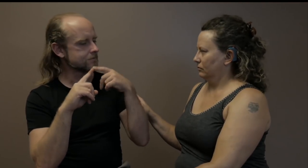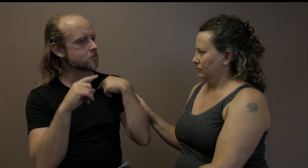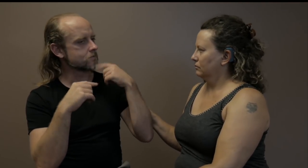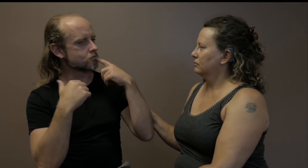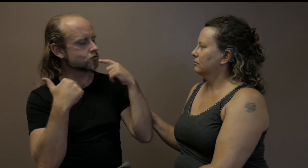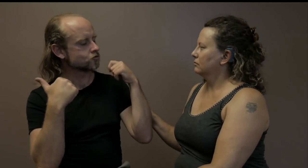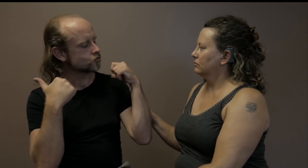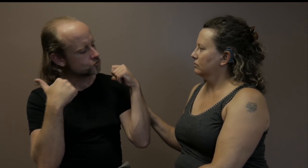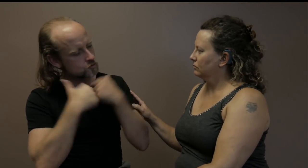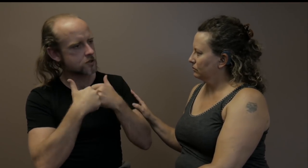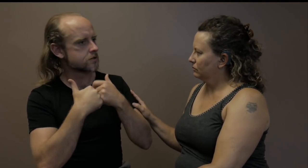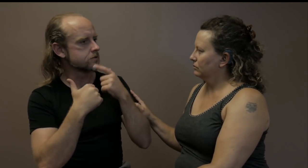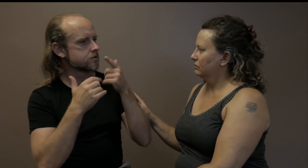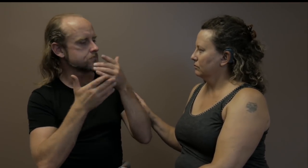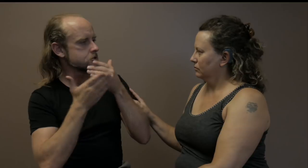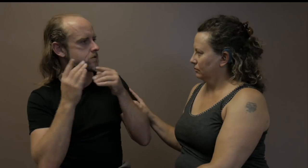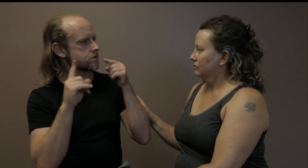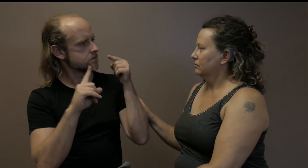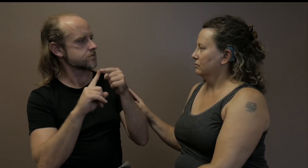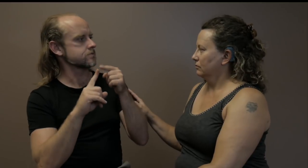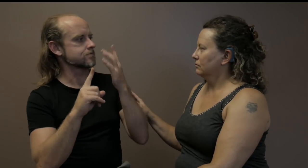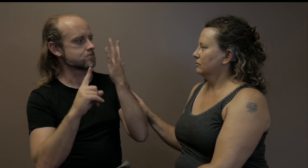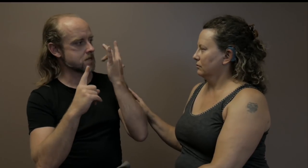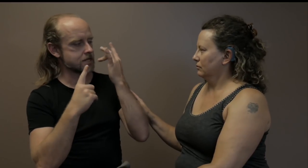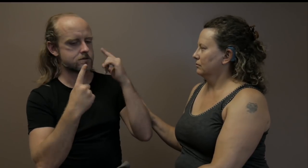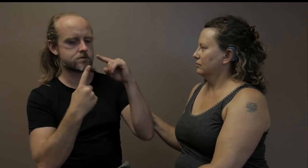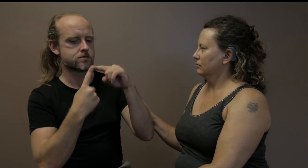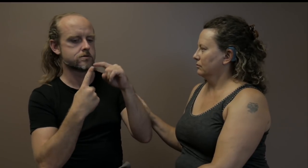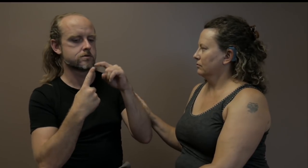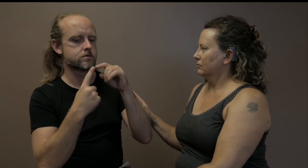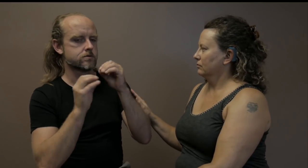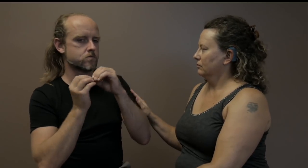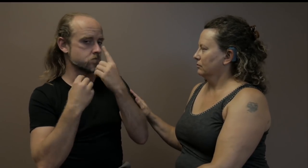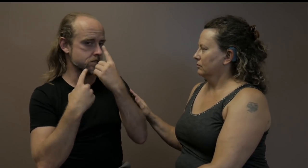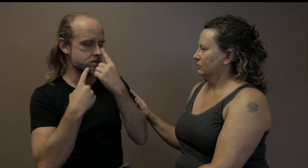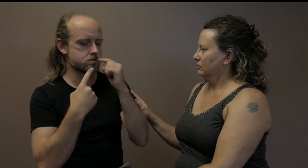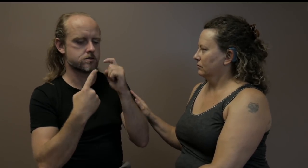part for us. First, because the idea of eavesdropping.